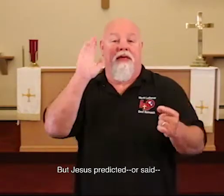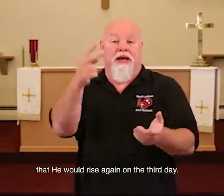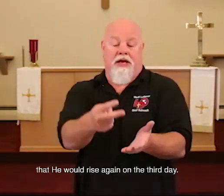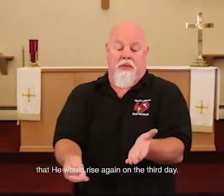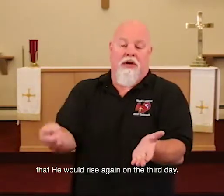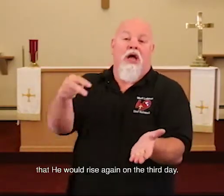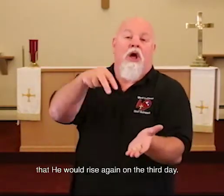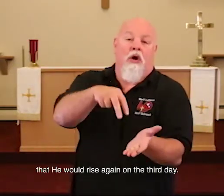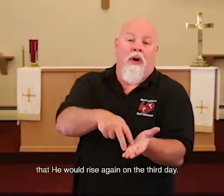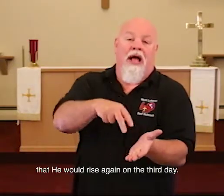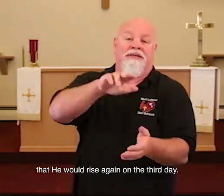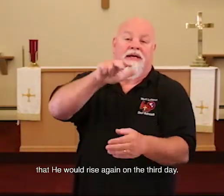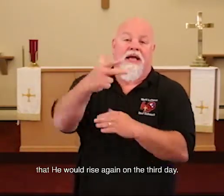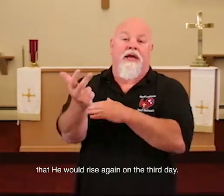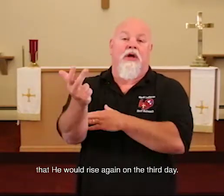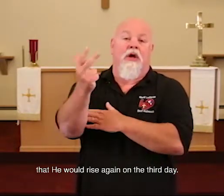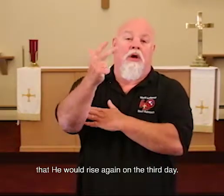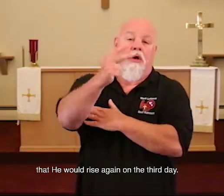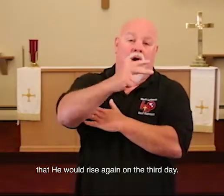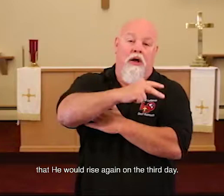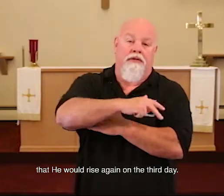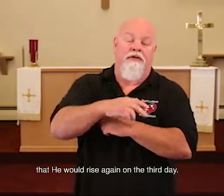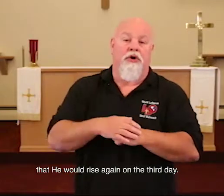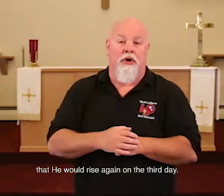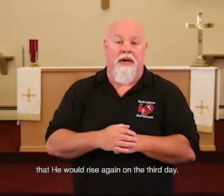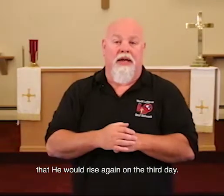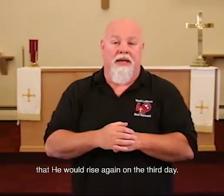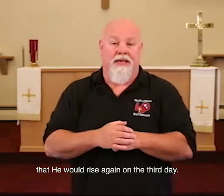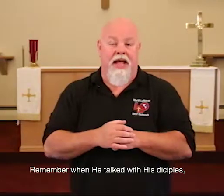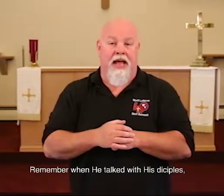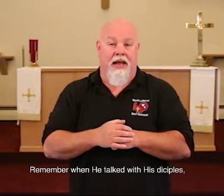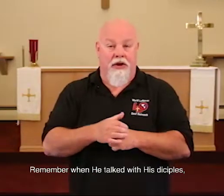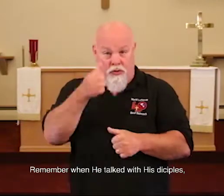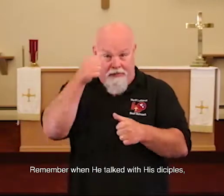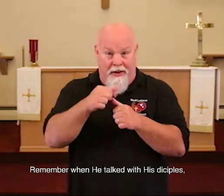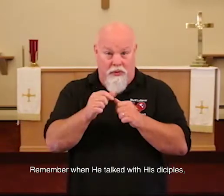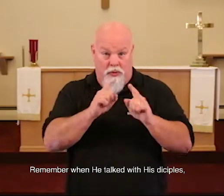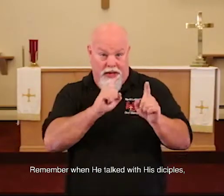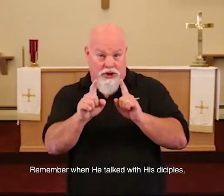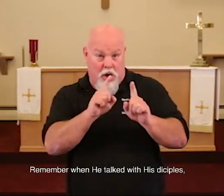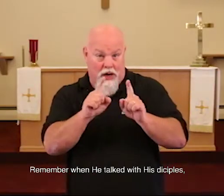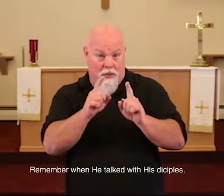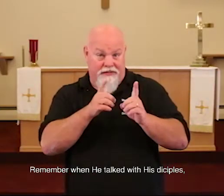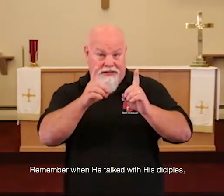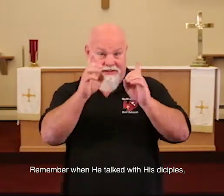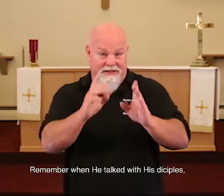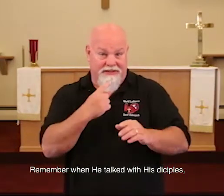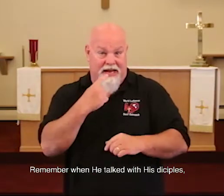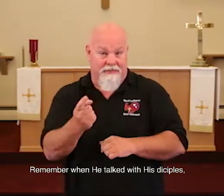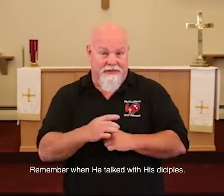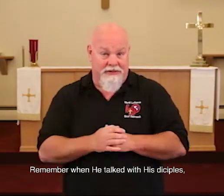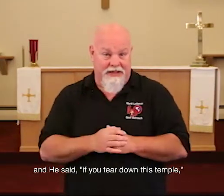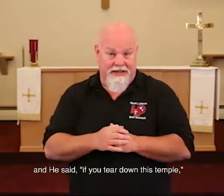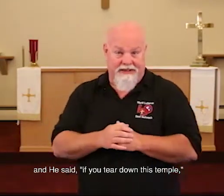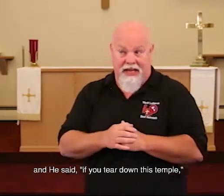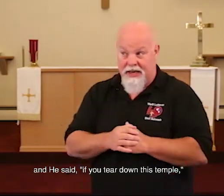that He would arise again on the third day. You remember when He talked with His disciples and He said,